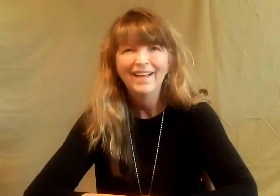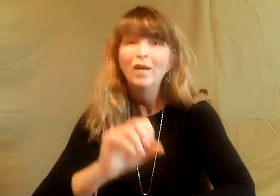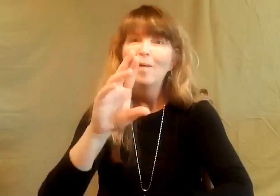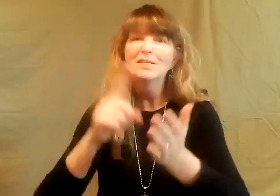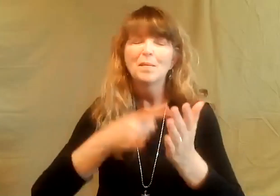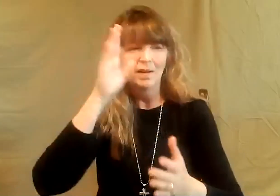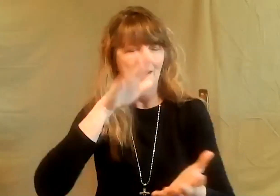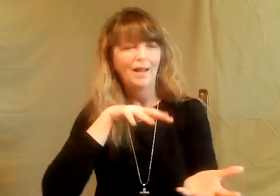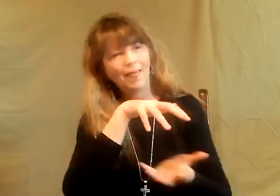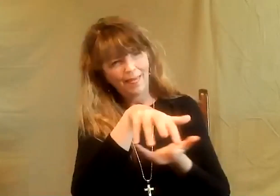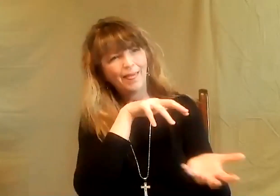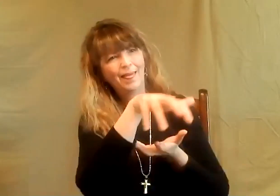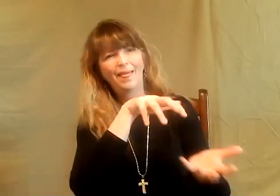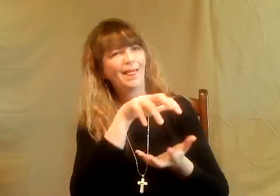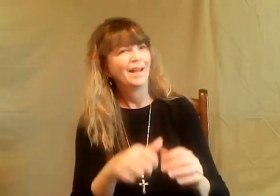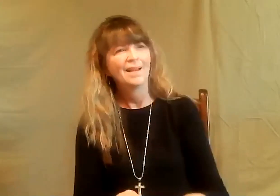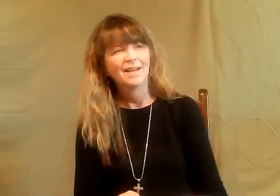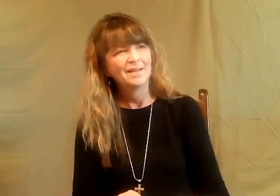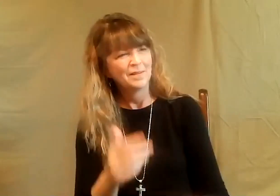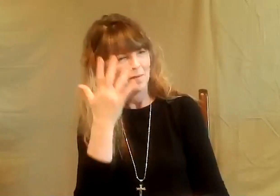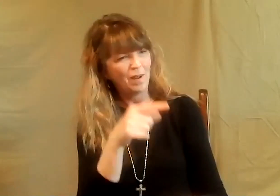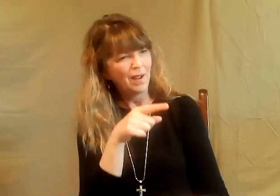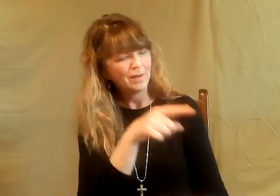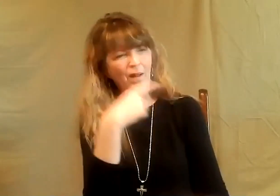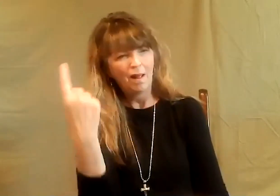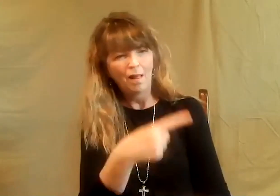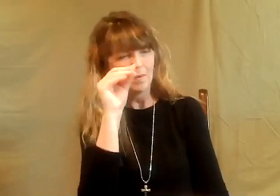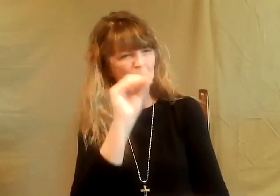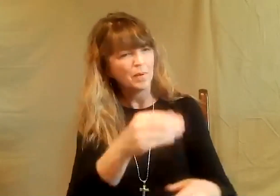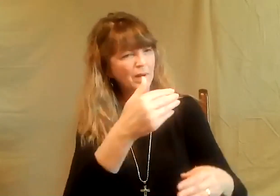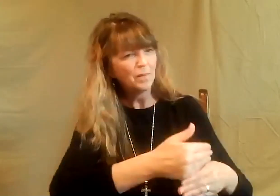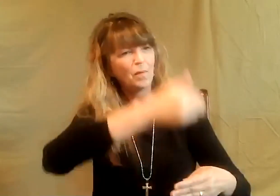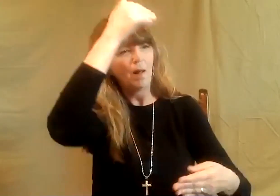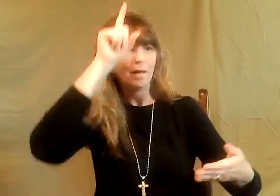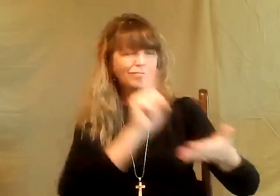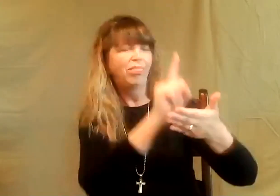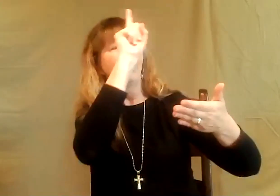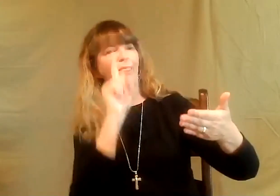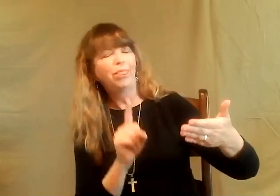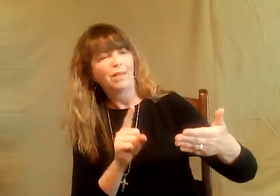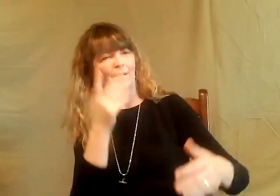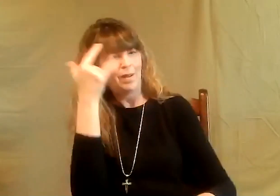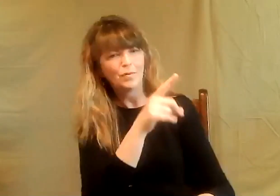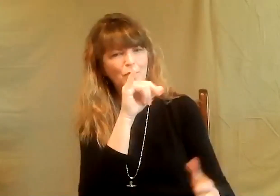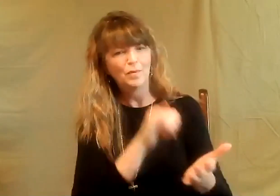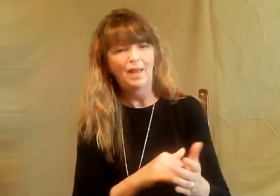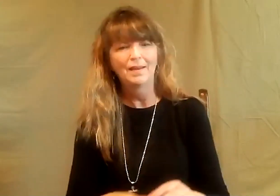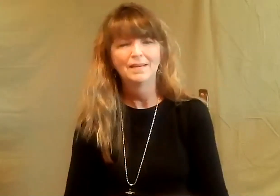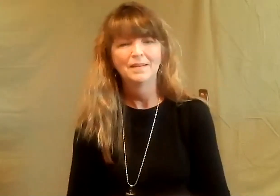rolling God's eyes. Maybe God's laughing, too. He says, why do they always put these barriers